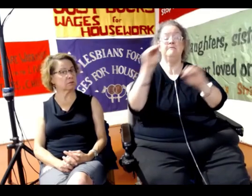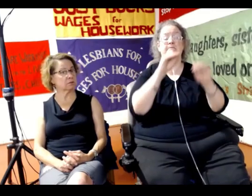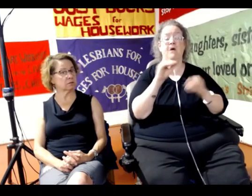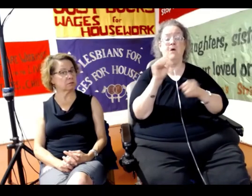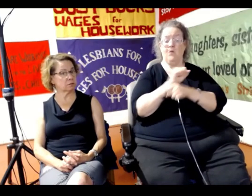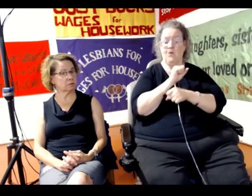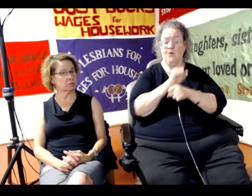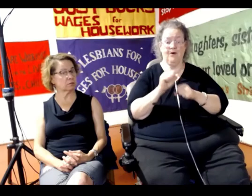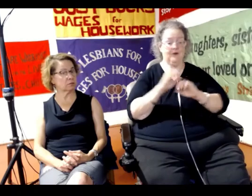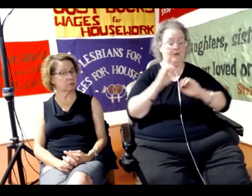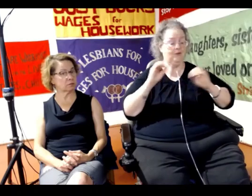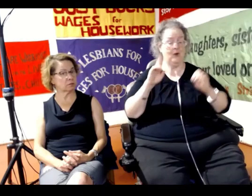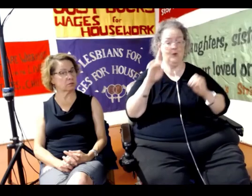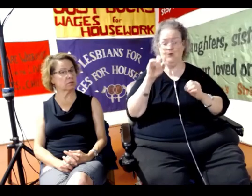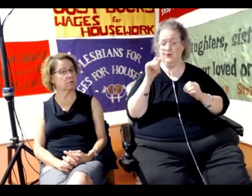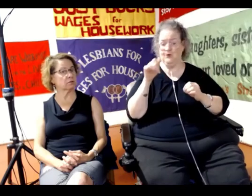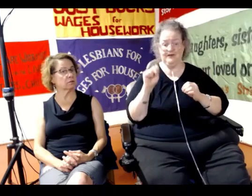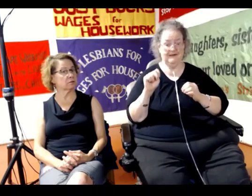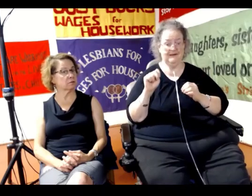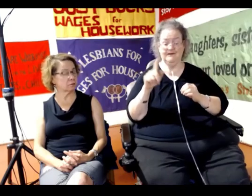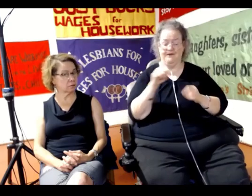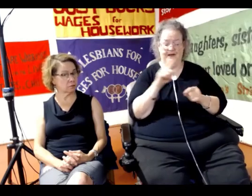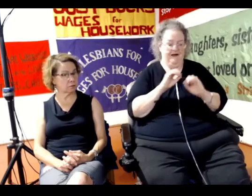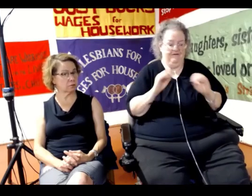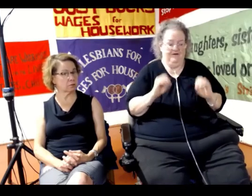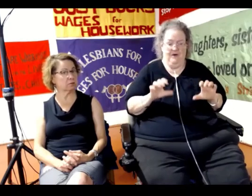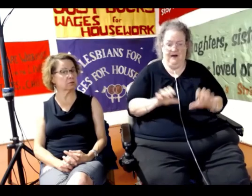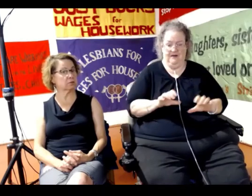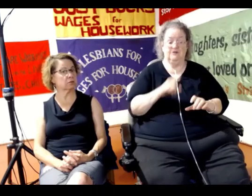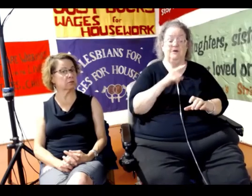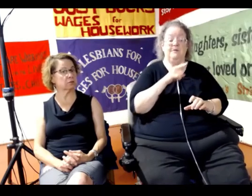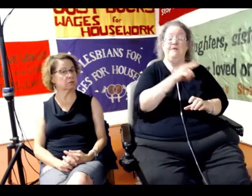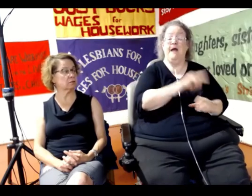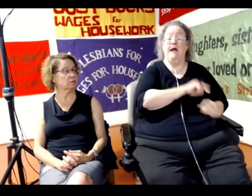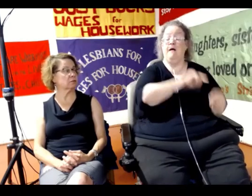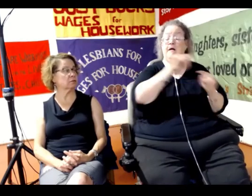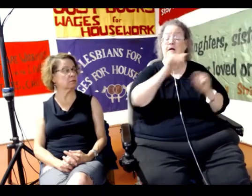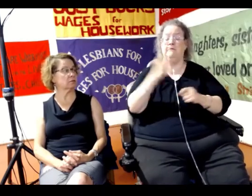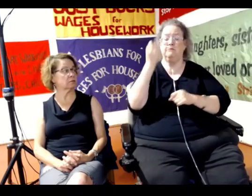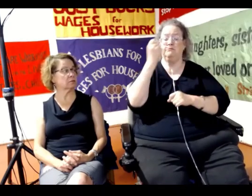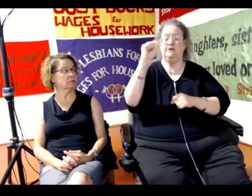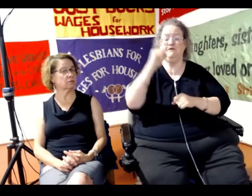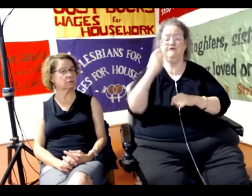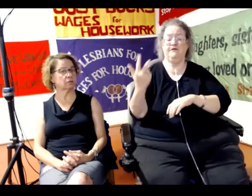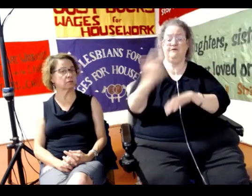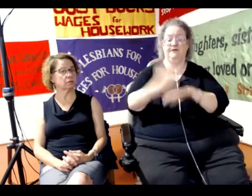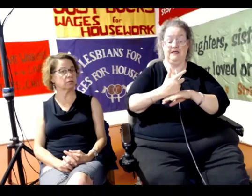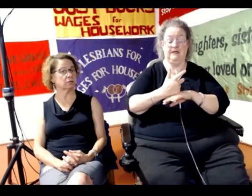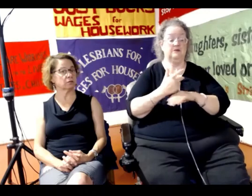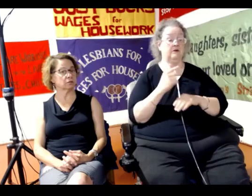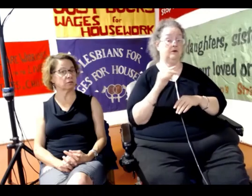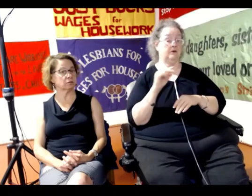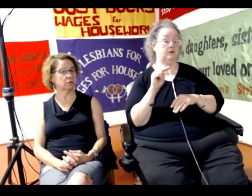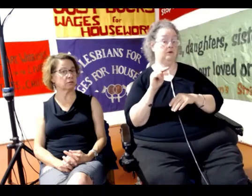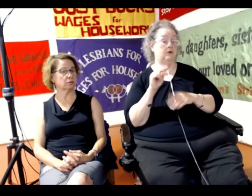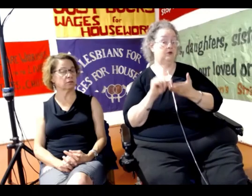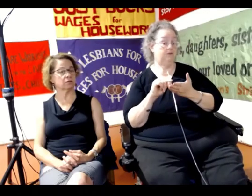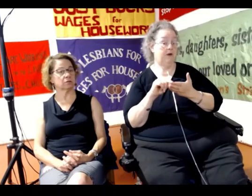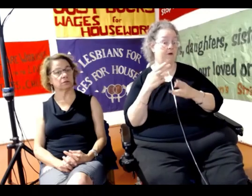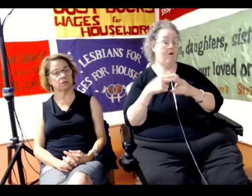totally illegal action kind of things. They came out and protested for three days. Of course, newspapers called it riot,